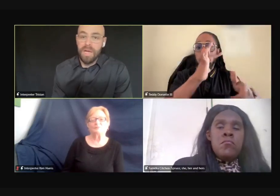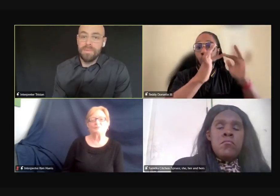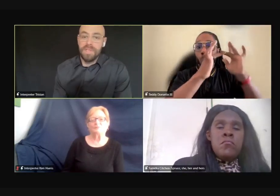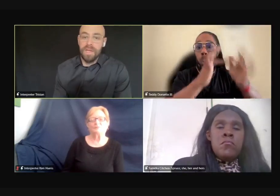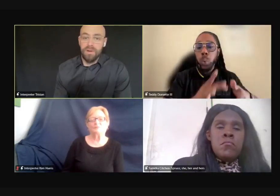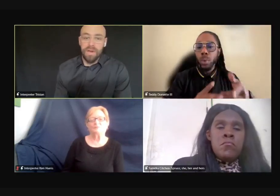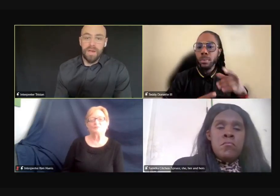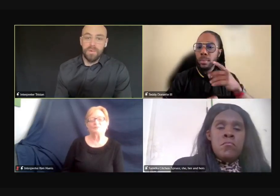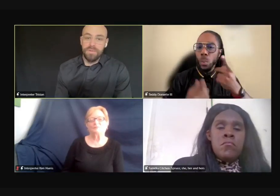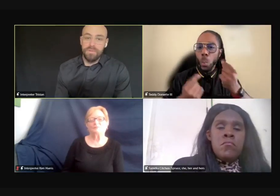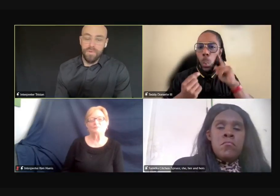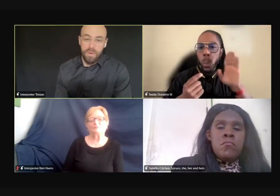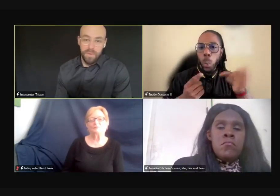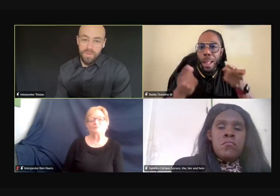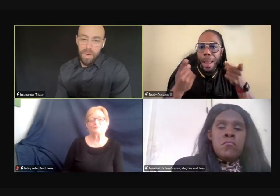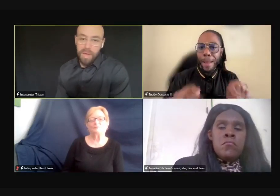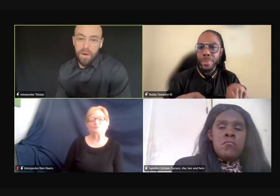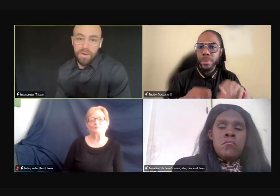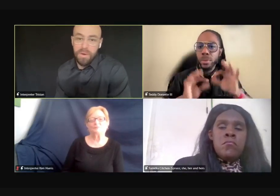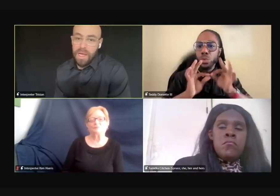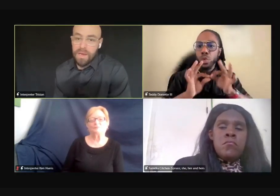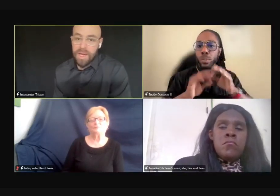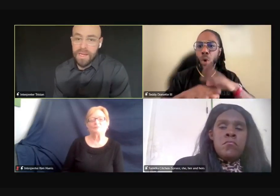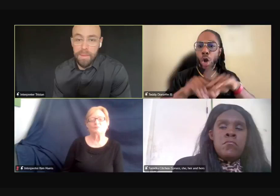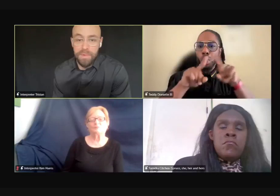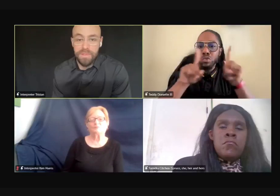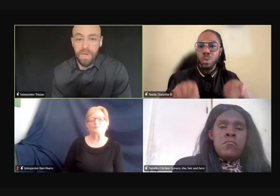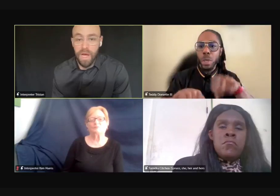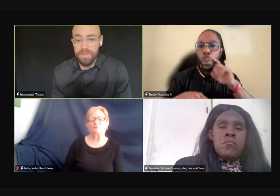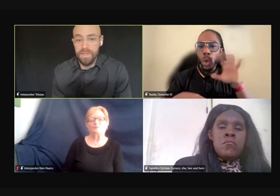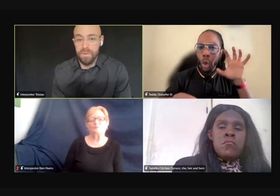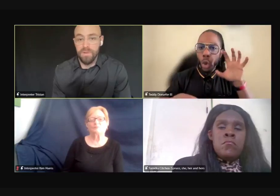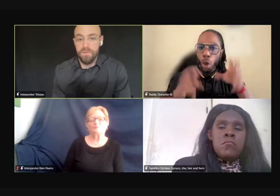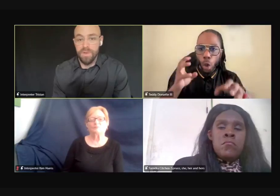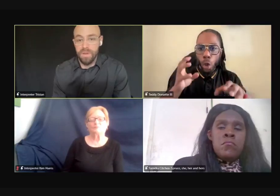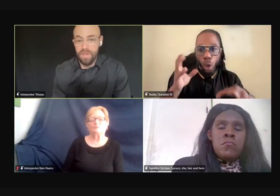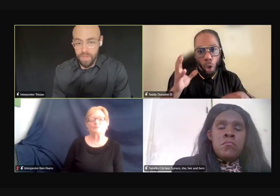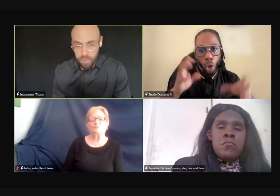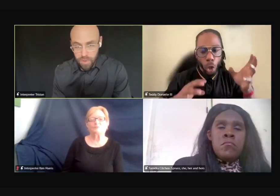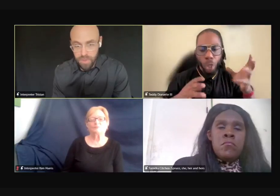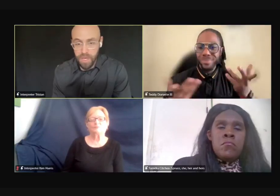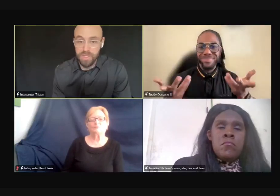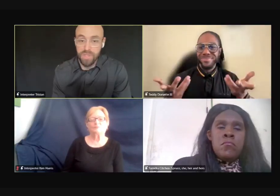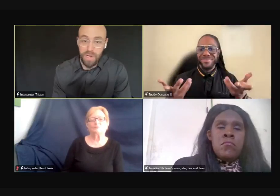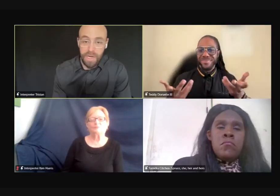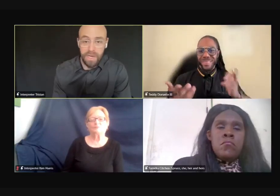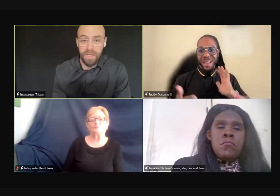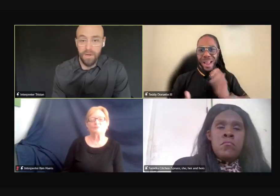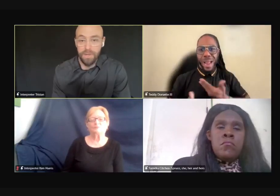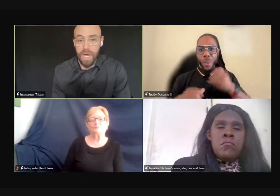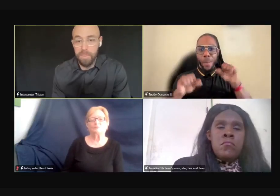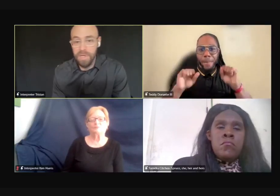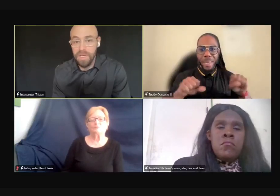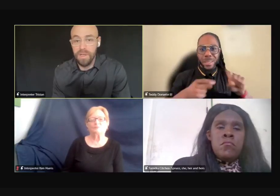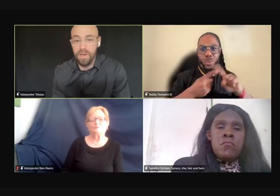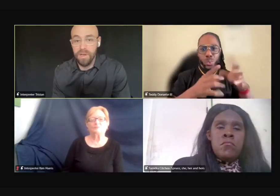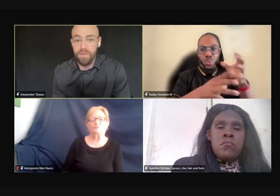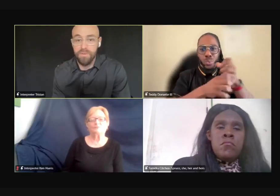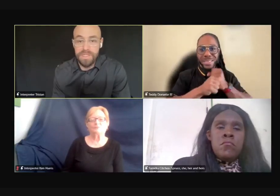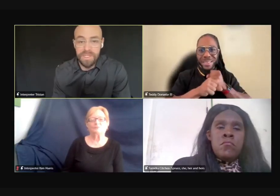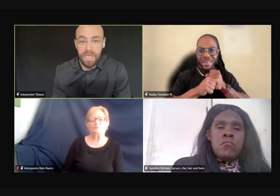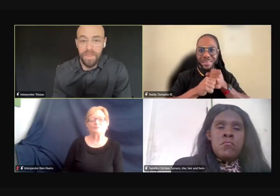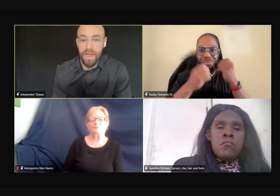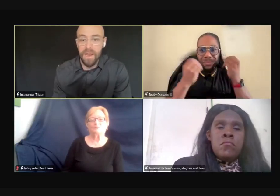Oftentimes, the internet will frequently drop out and that happens often where the interpreters on screen, they're choppy,